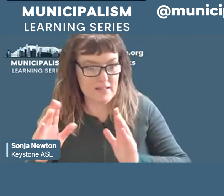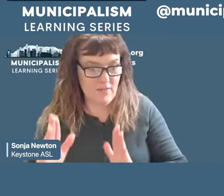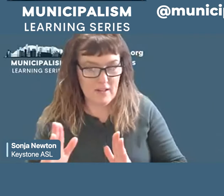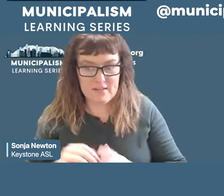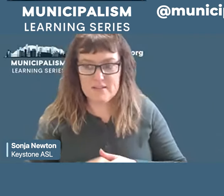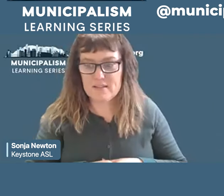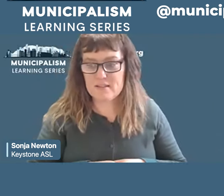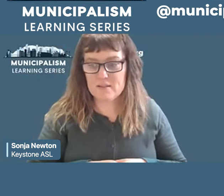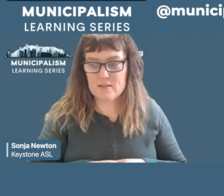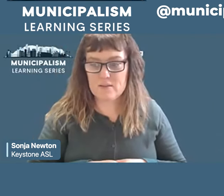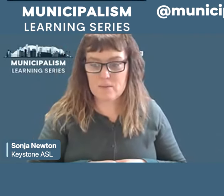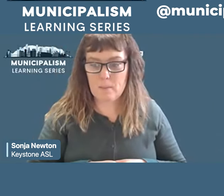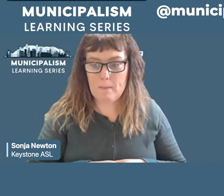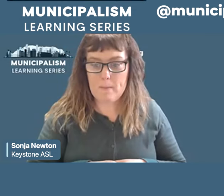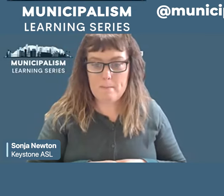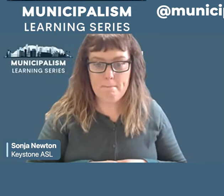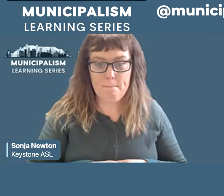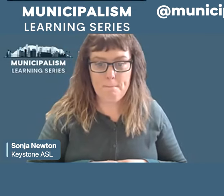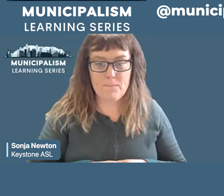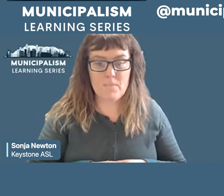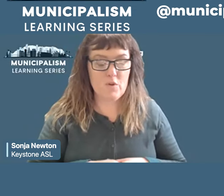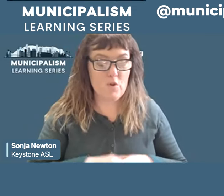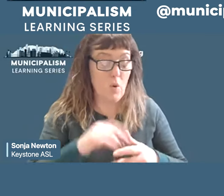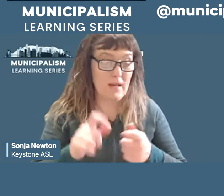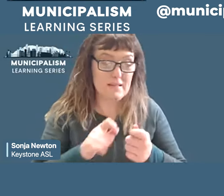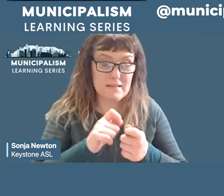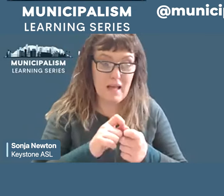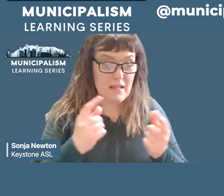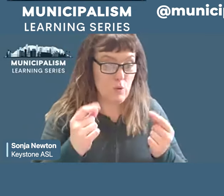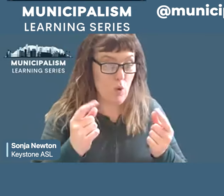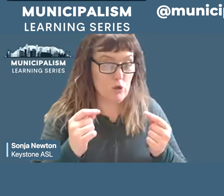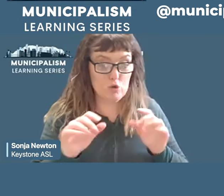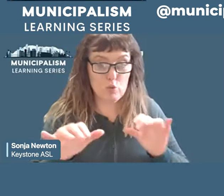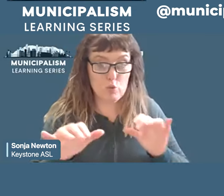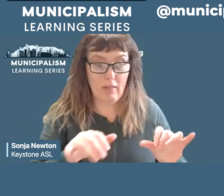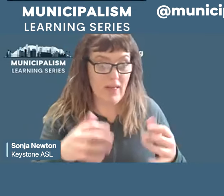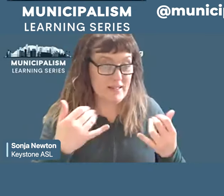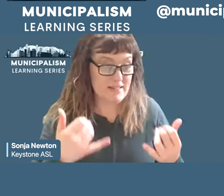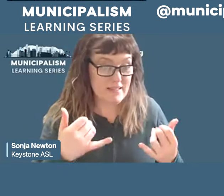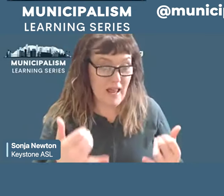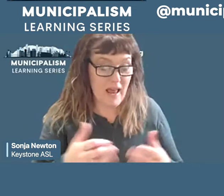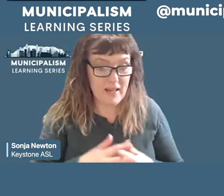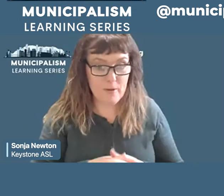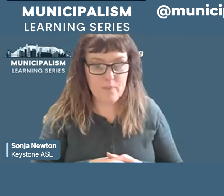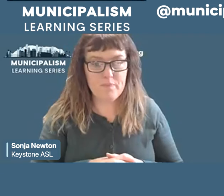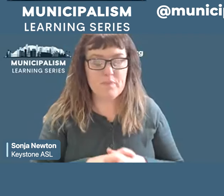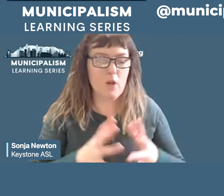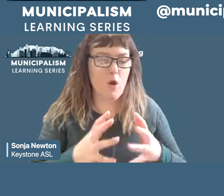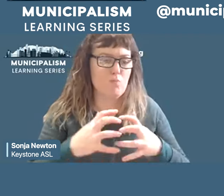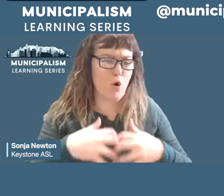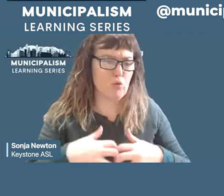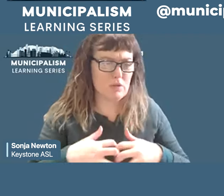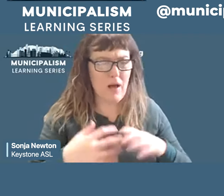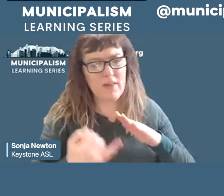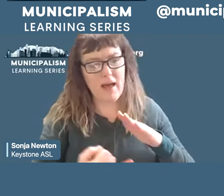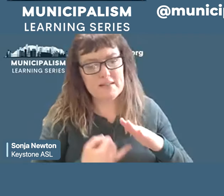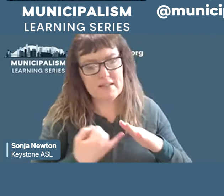networks, exactly what you are doing with events like those today, broke down the isolation of local work.